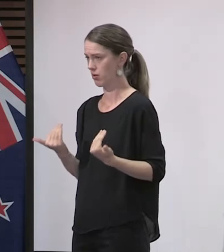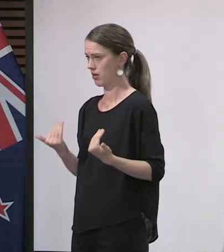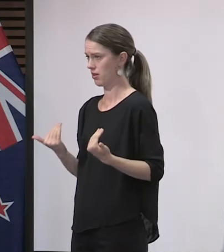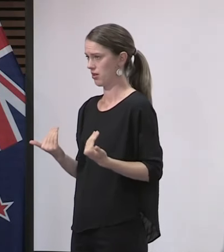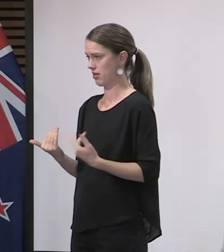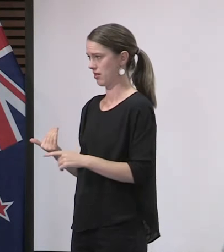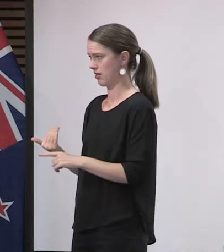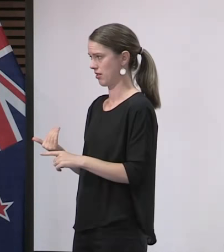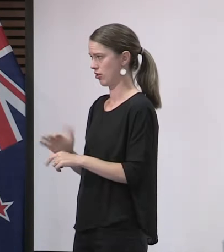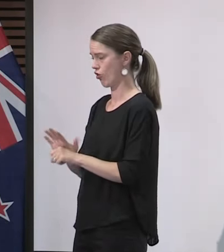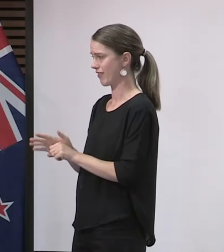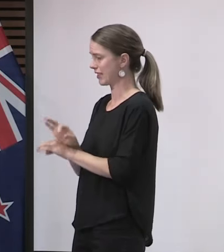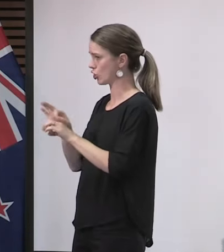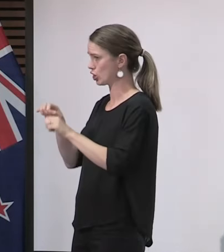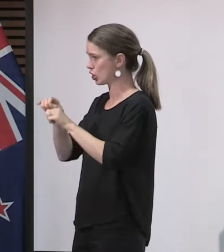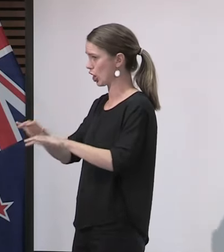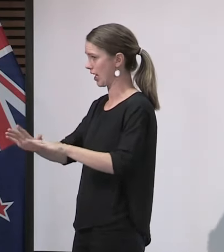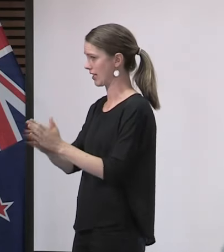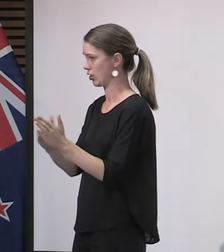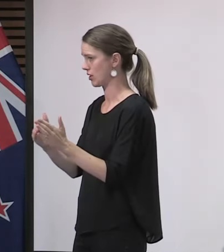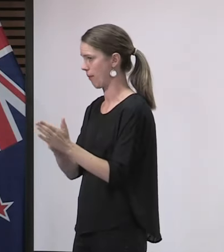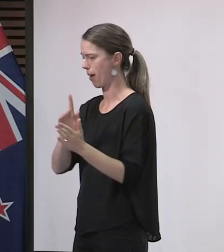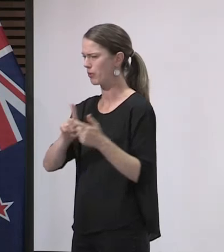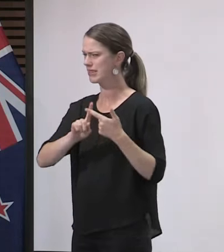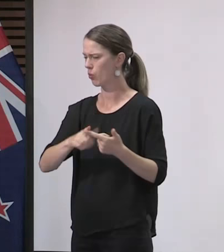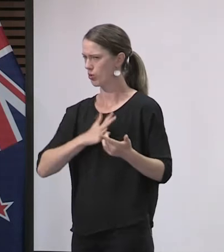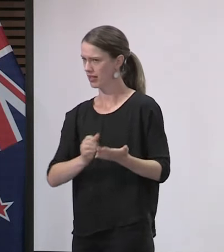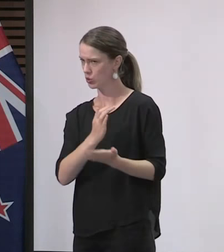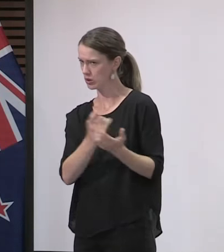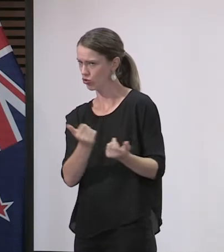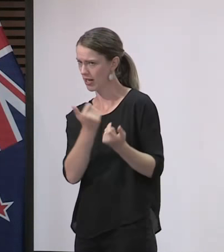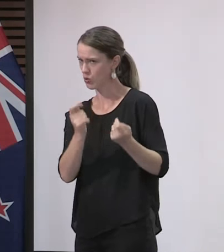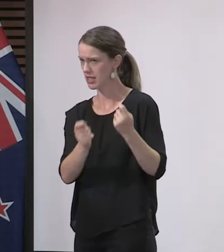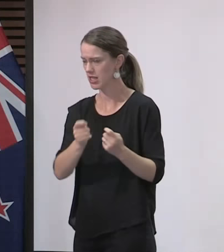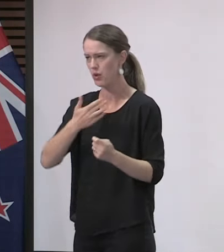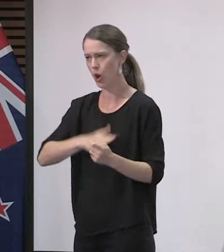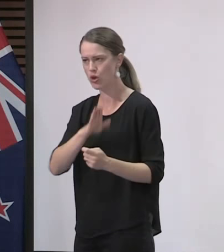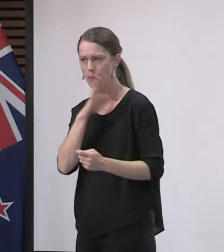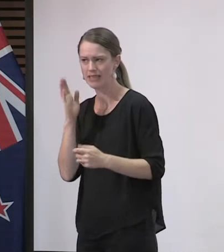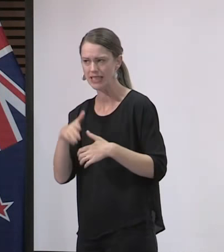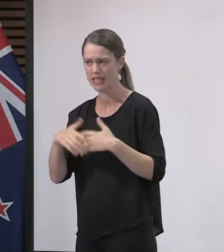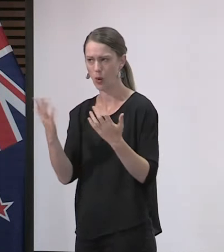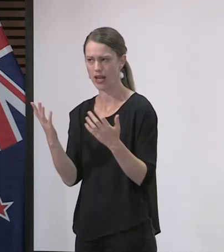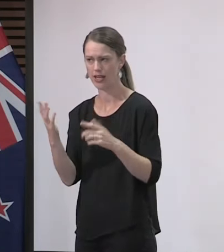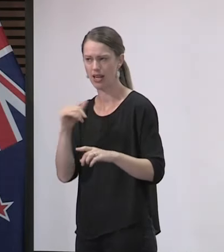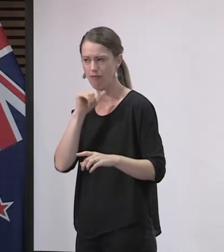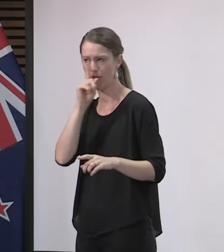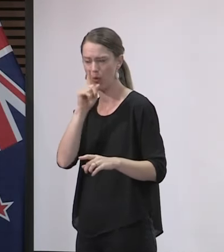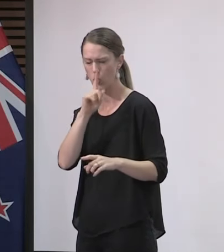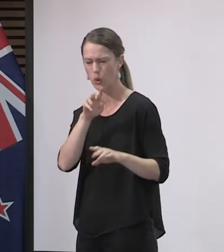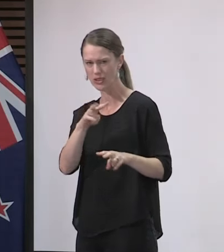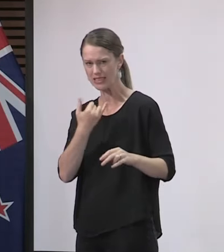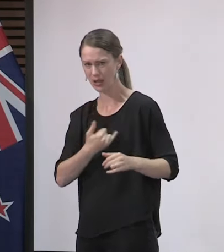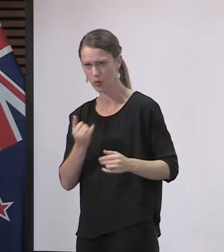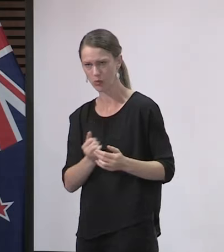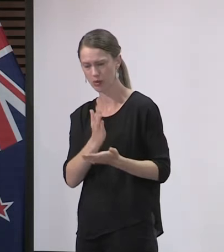level of the virus circulating inside the country, but we still want to make sure that we're not missing any cases if people do present with